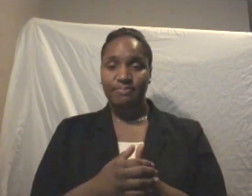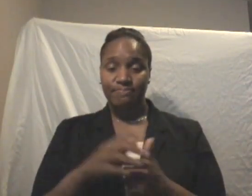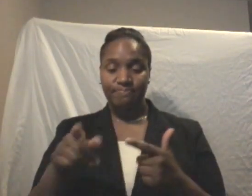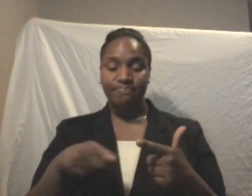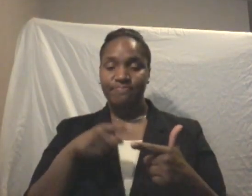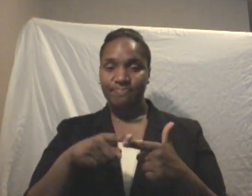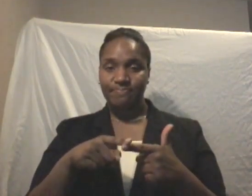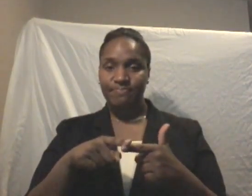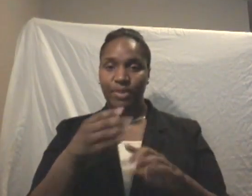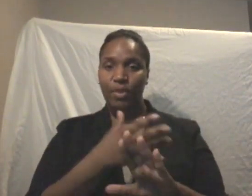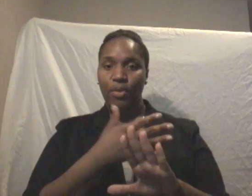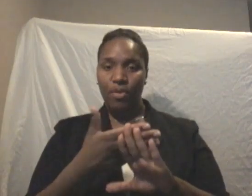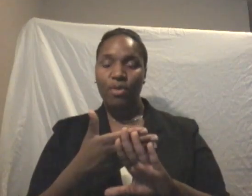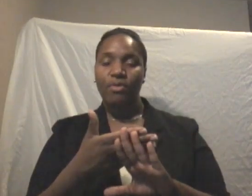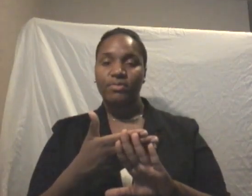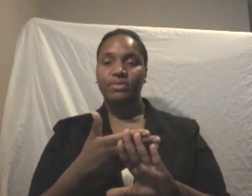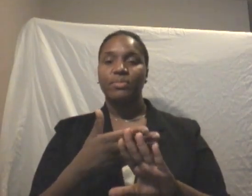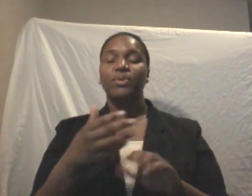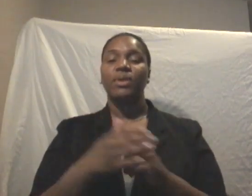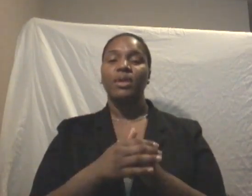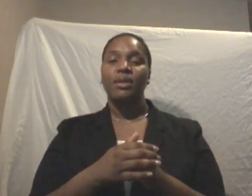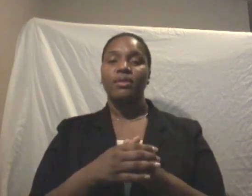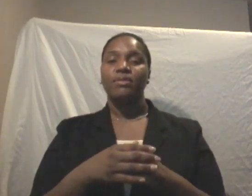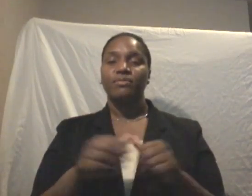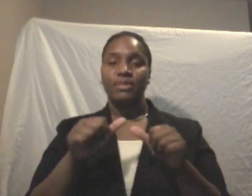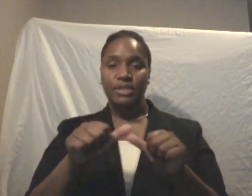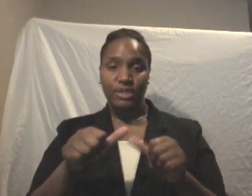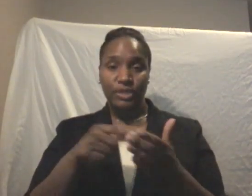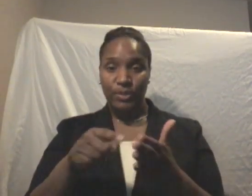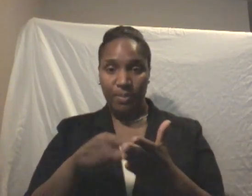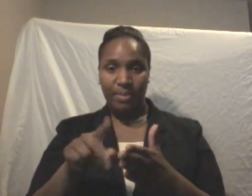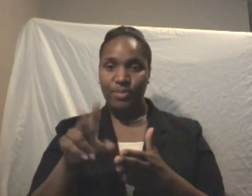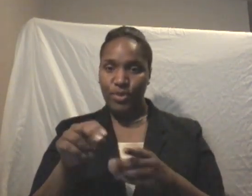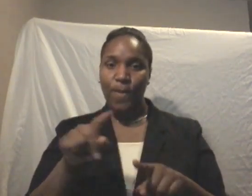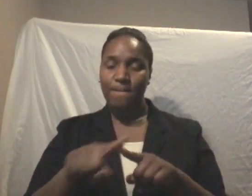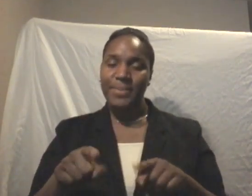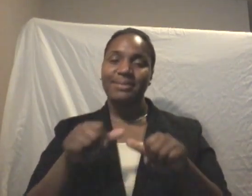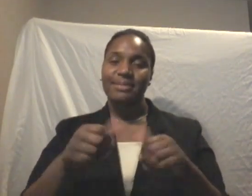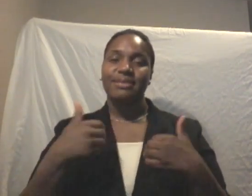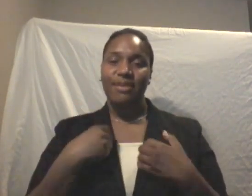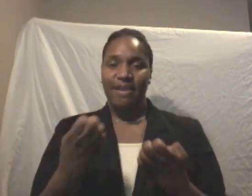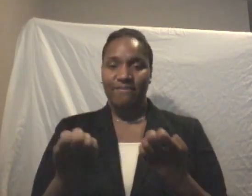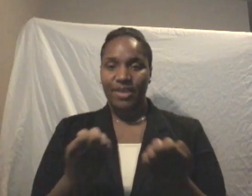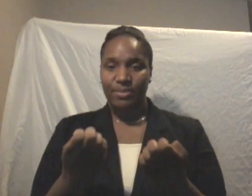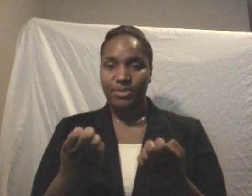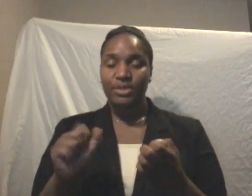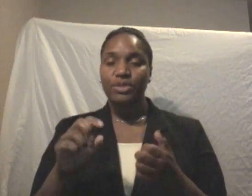longer have to make payments, but you still have the house and the equity in it. So your permanent insurance is